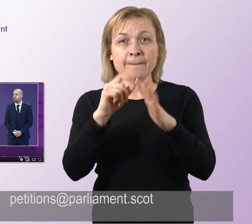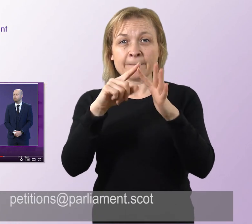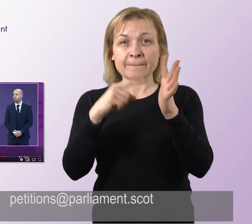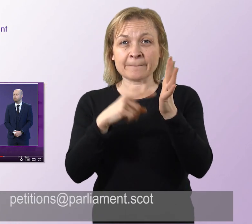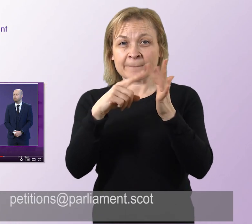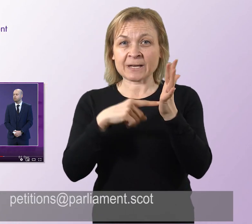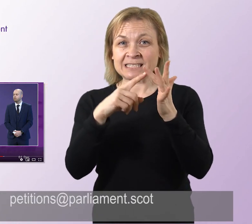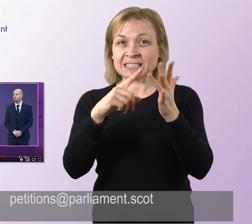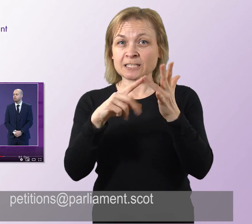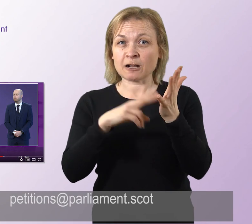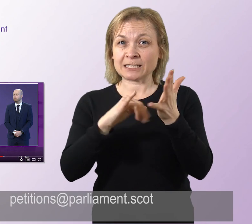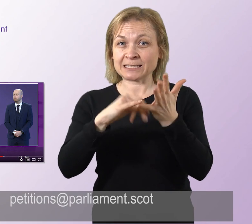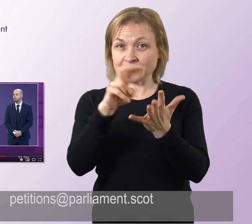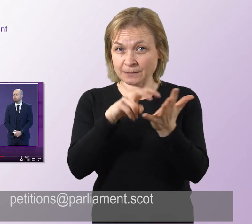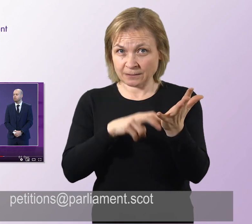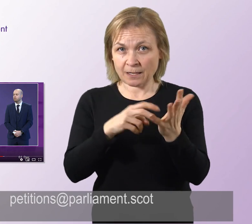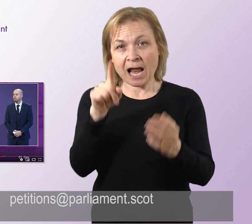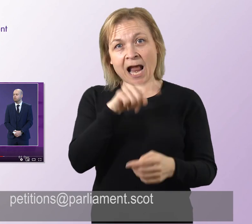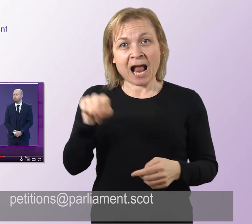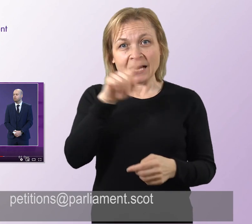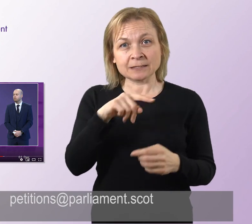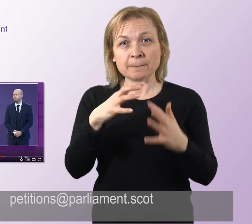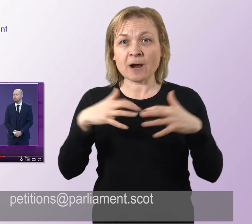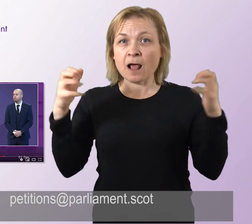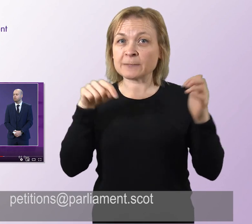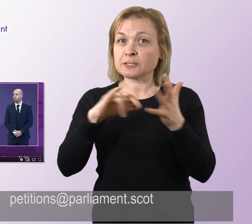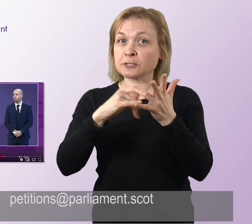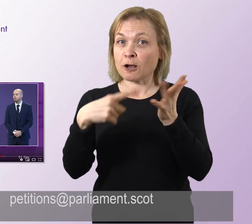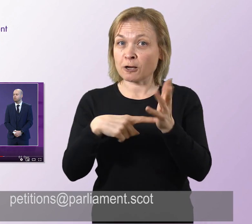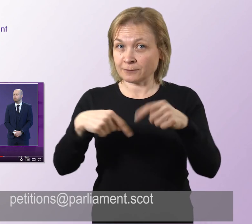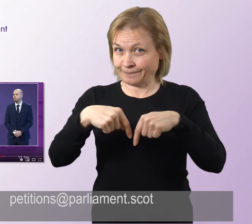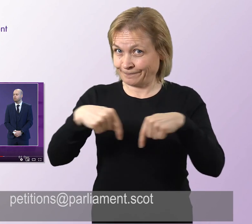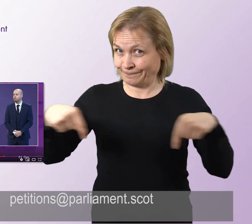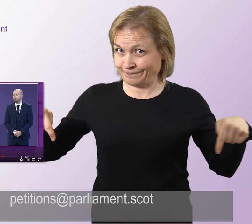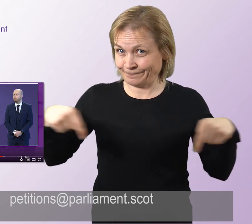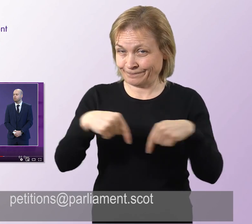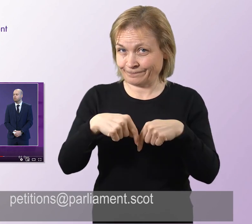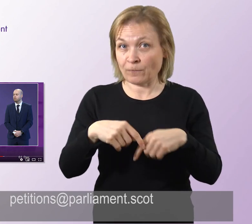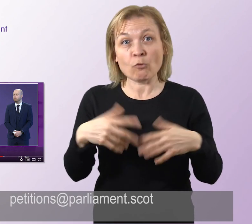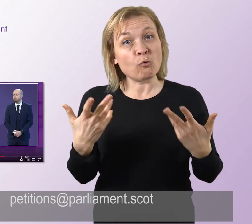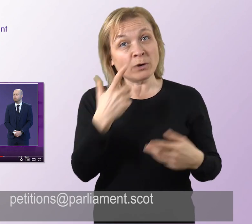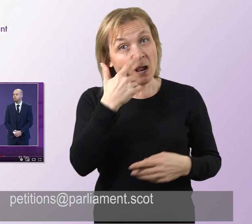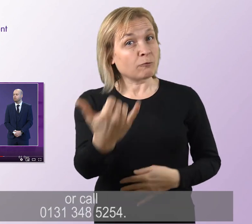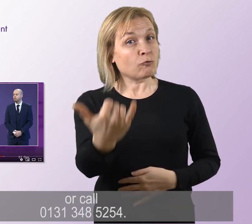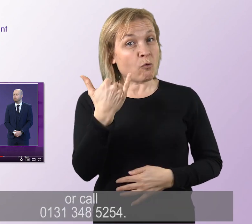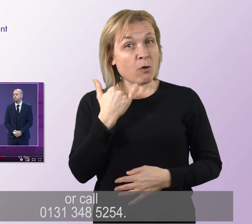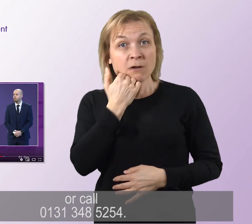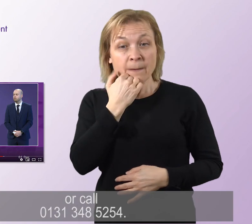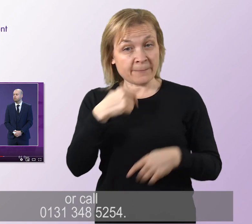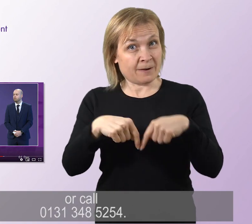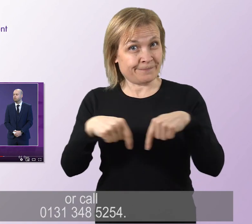petitions at parliament.scot or call 0131 348